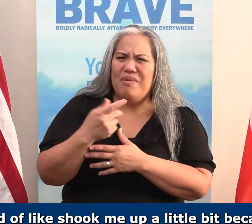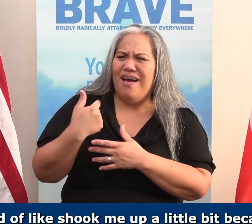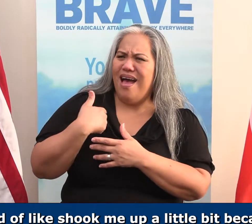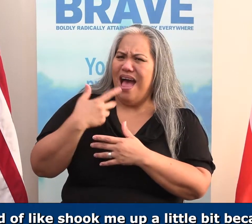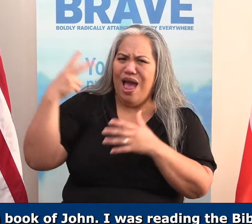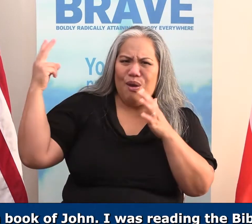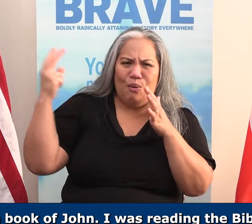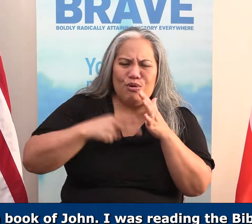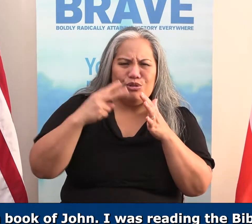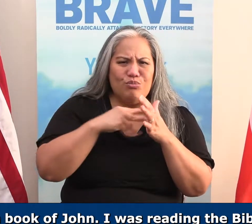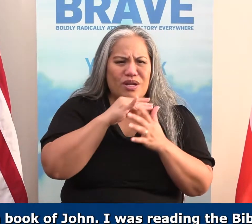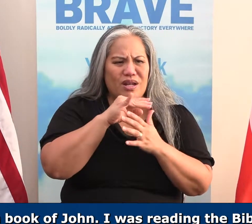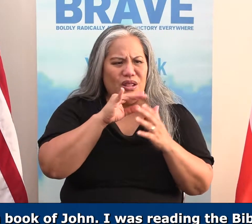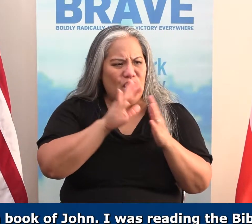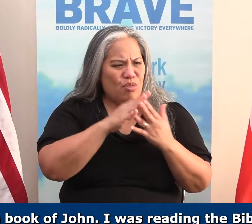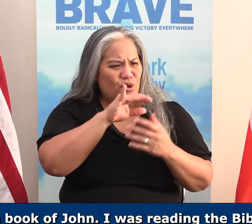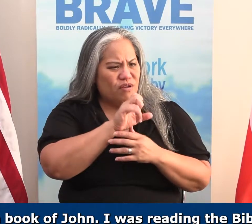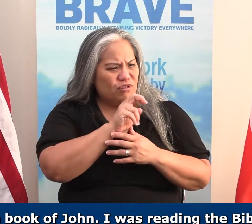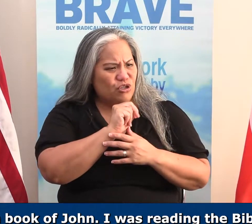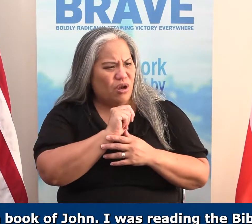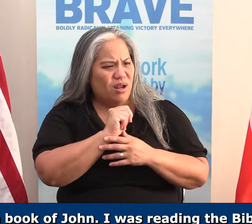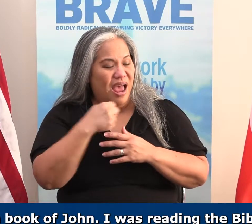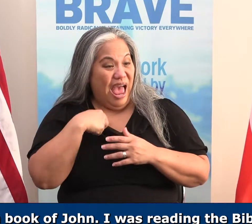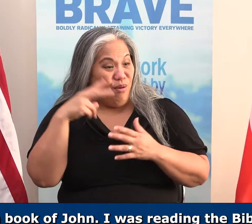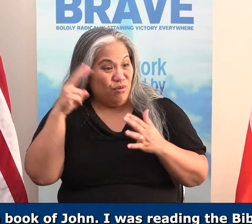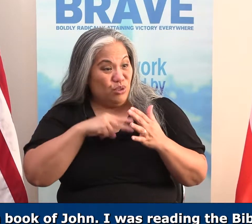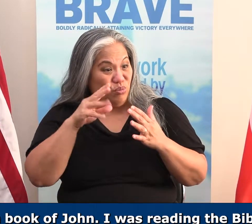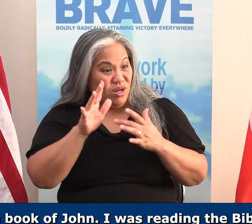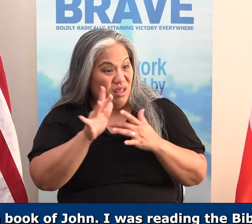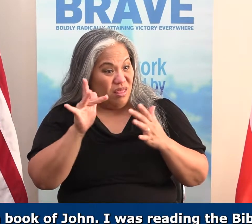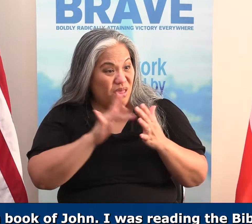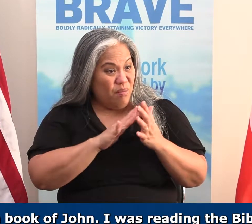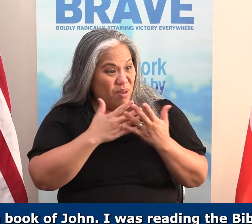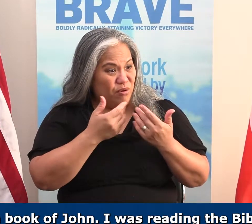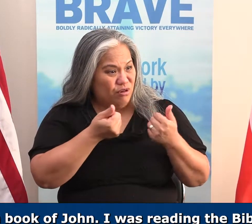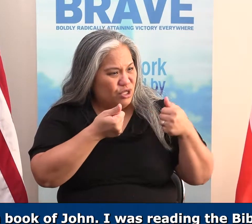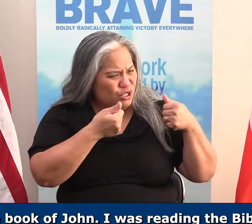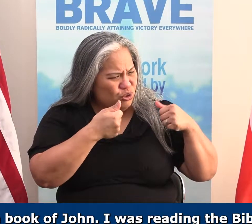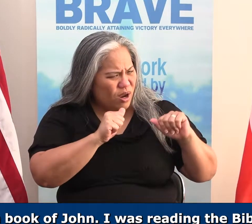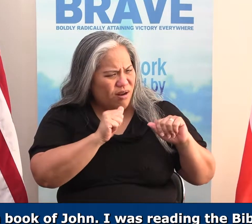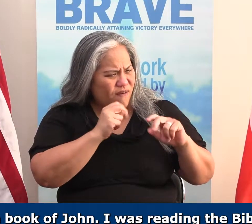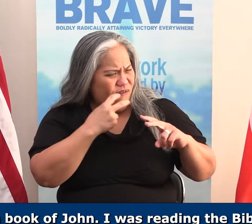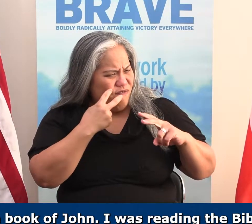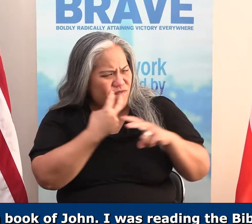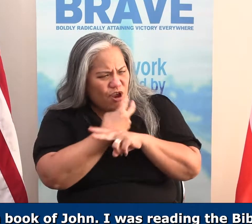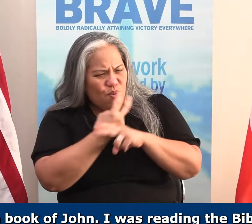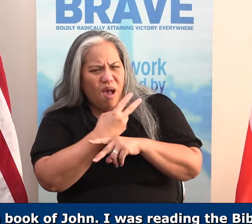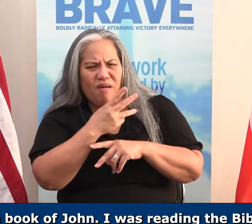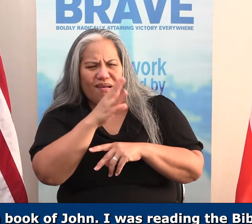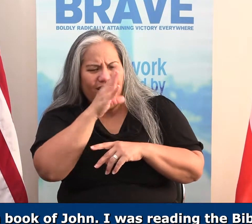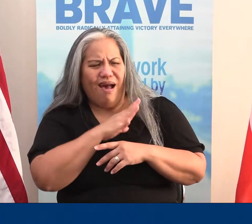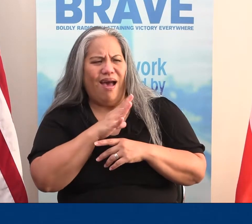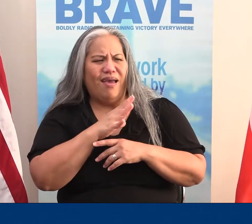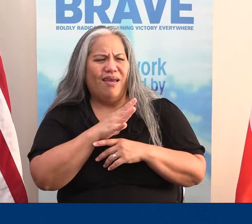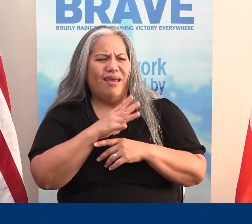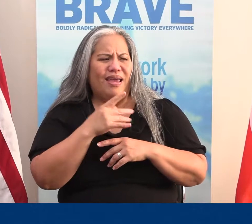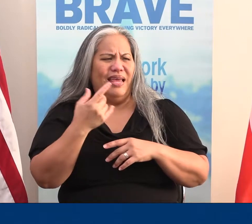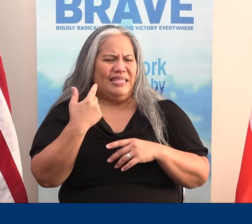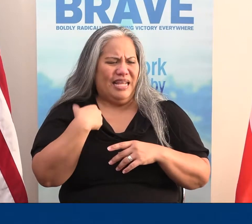reading the book of John. I was reading the Bible to try to figure God out. He says, As I read it, I